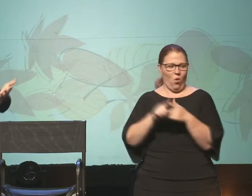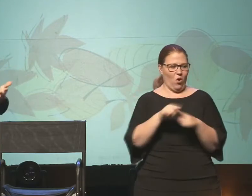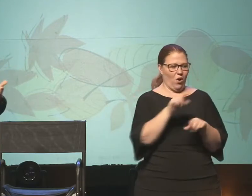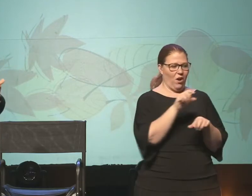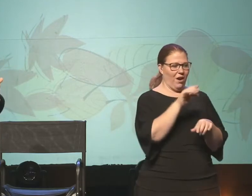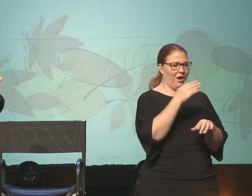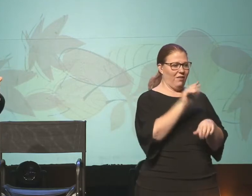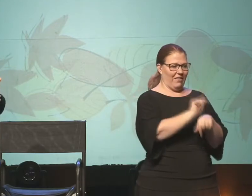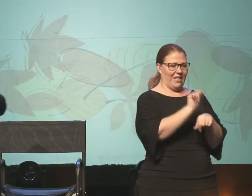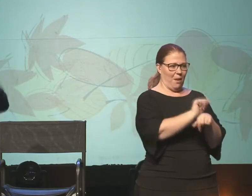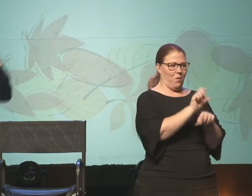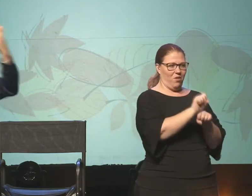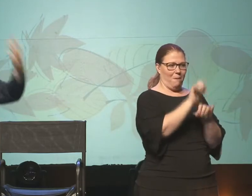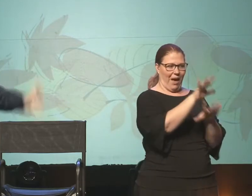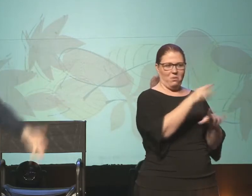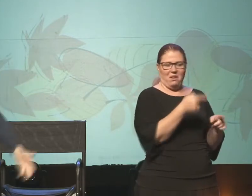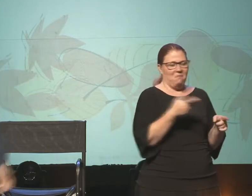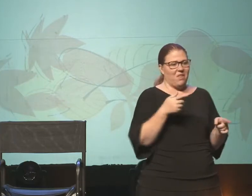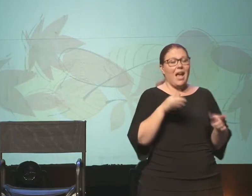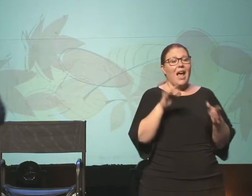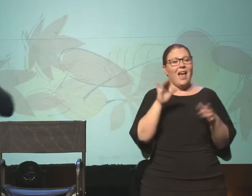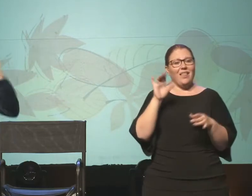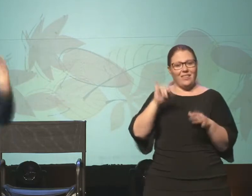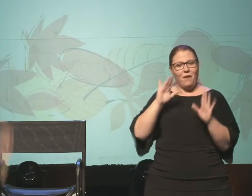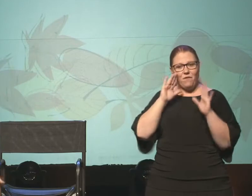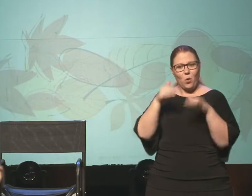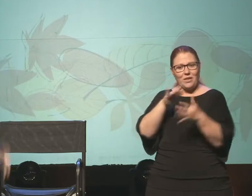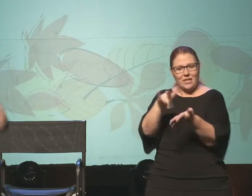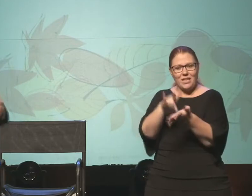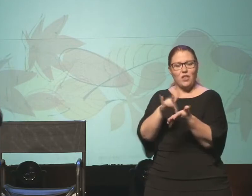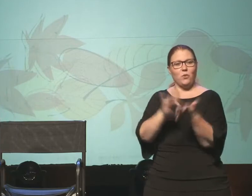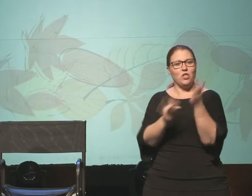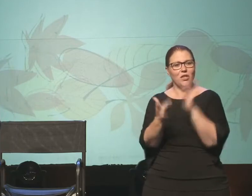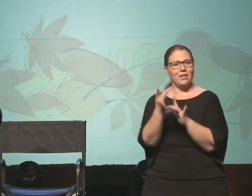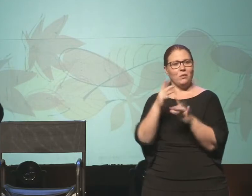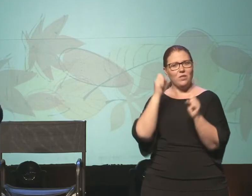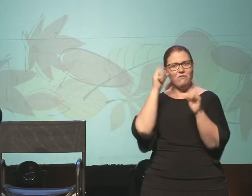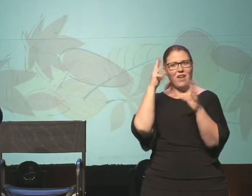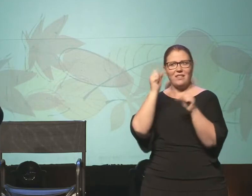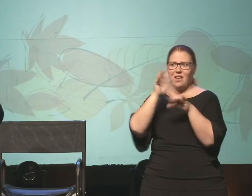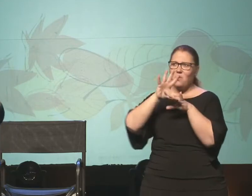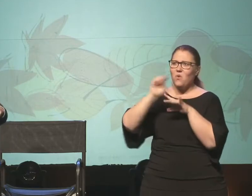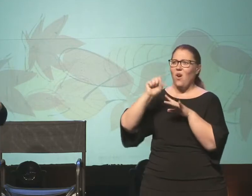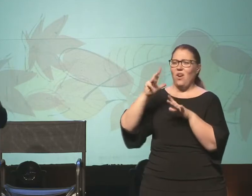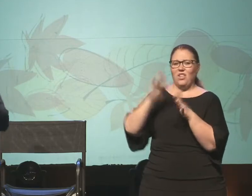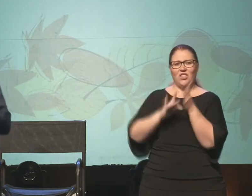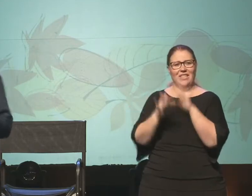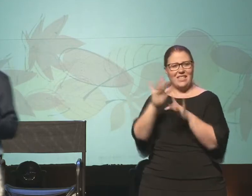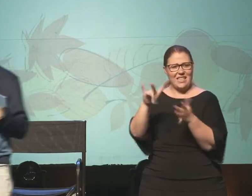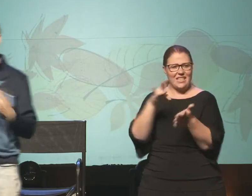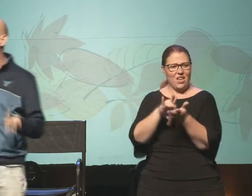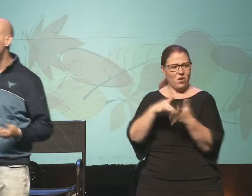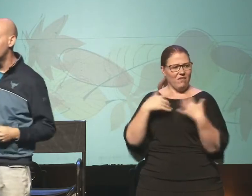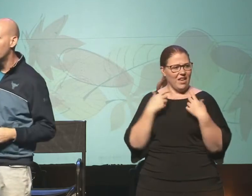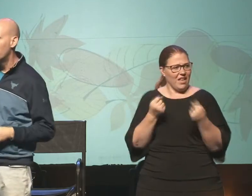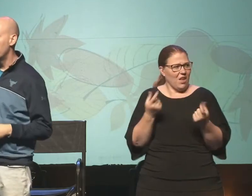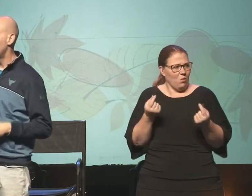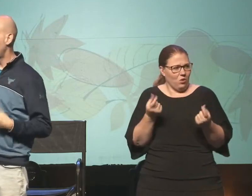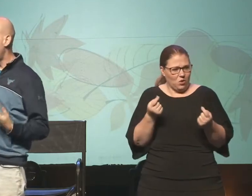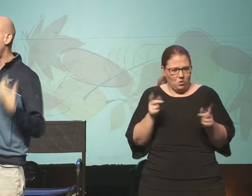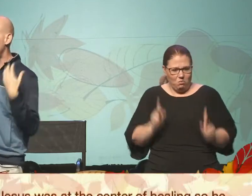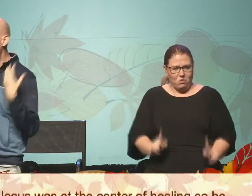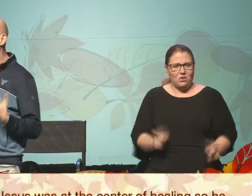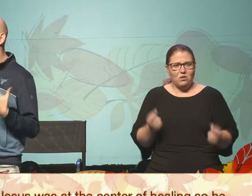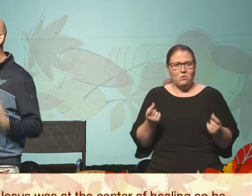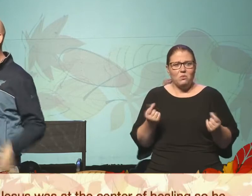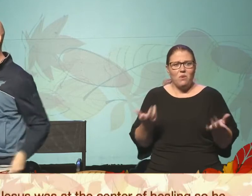was Jesus. And here's what's fascinating. In the moment that he realizes Jesus is at the center of his healing, what does he do? He